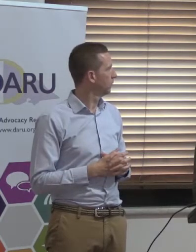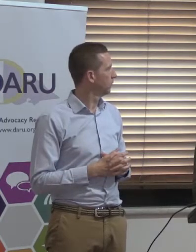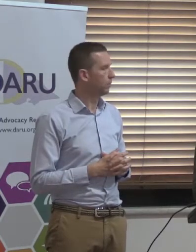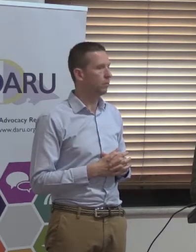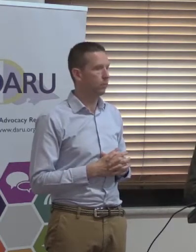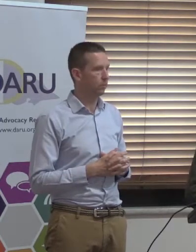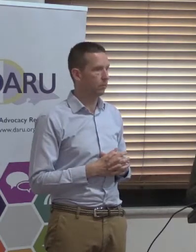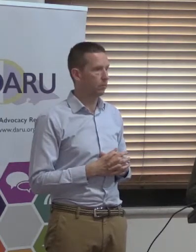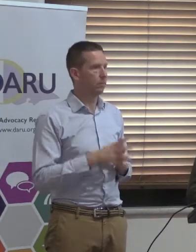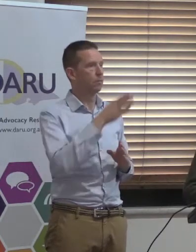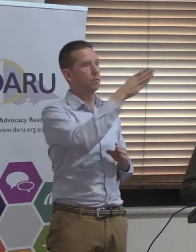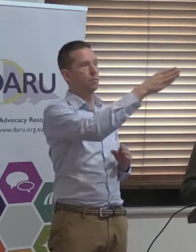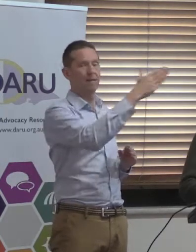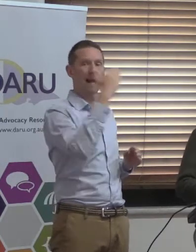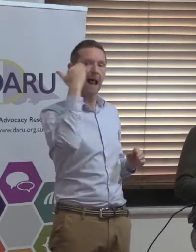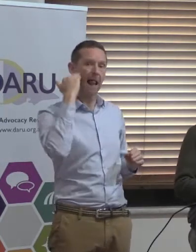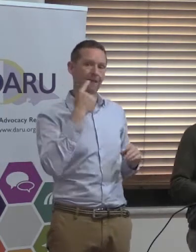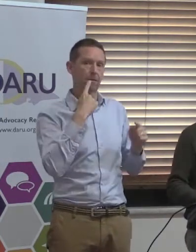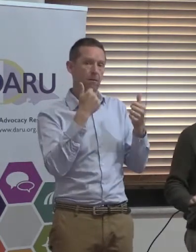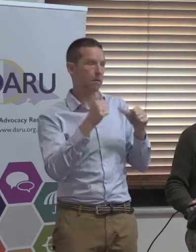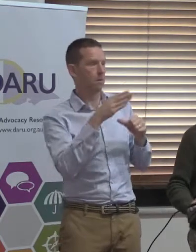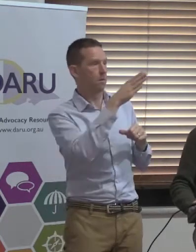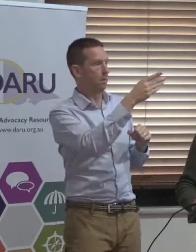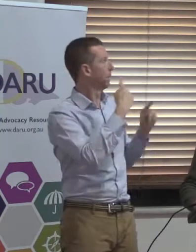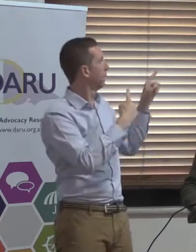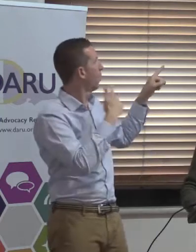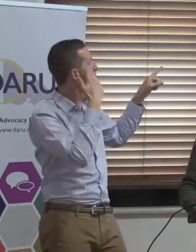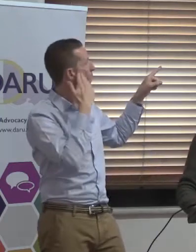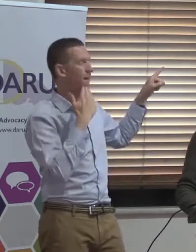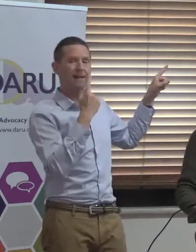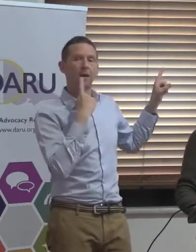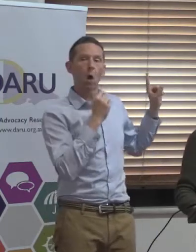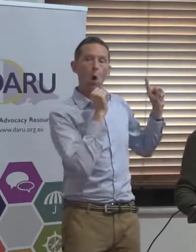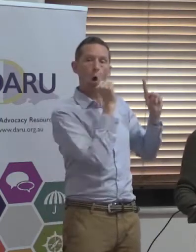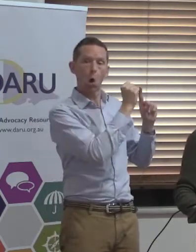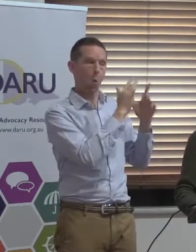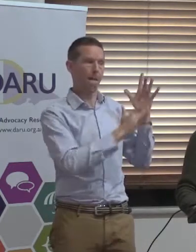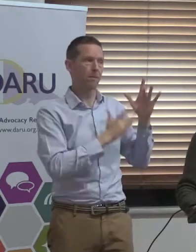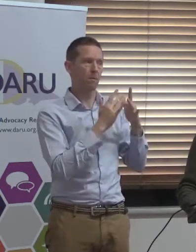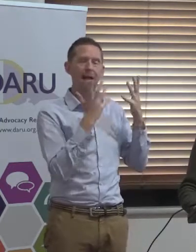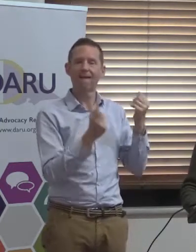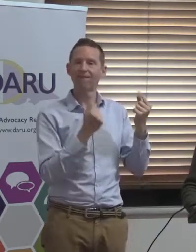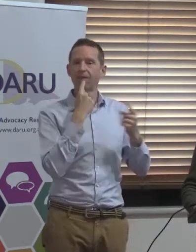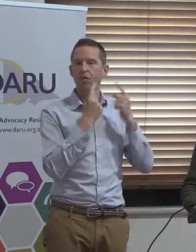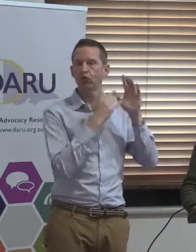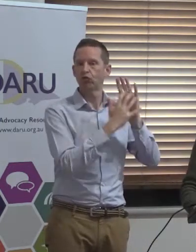So, that woman said that it's on there, there it is, that woman said it's on her website. Right. Okay.